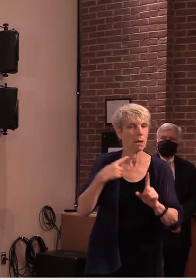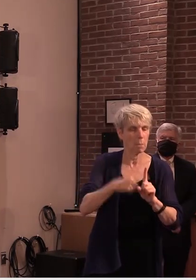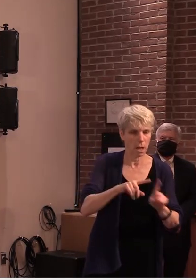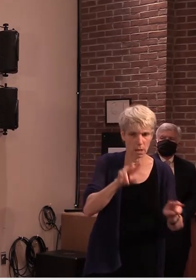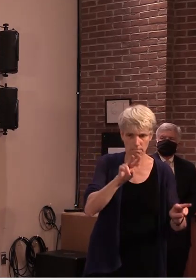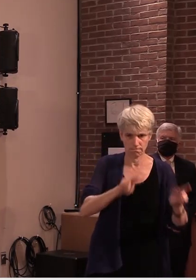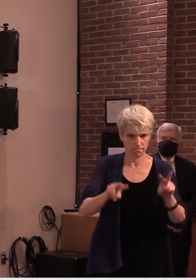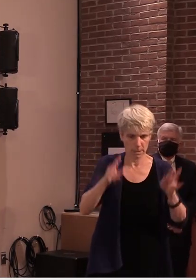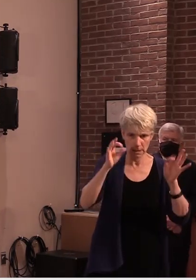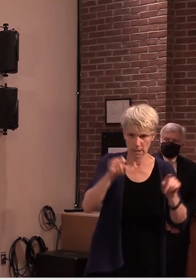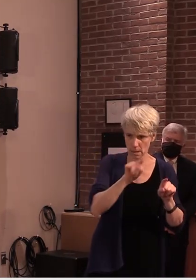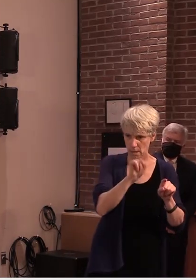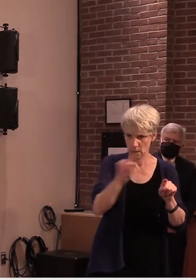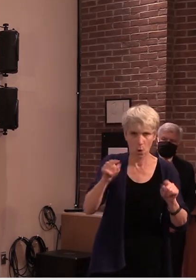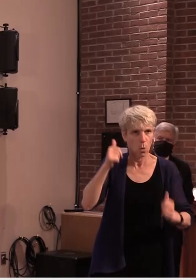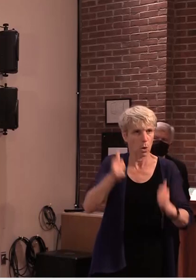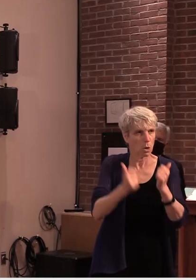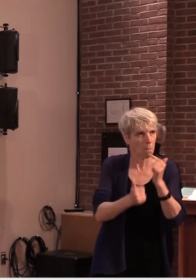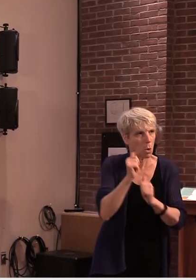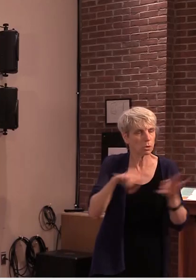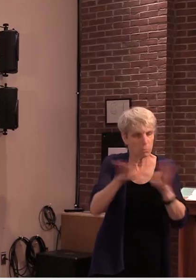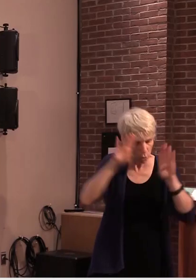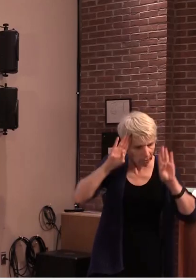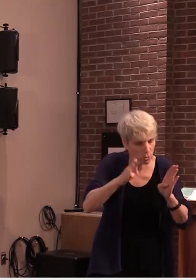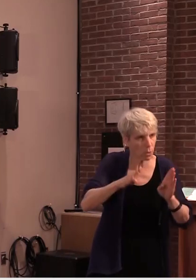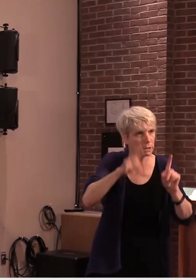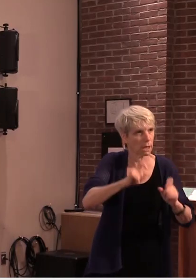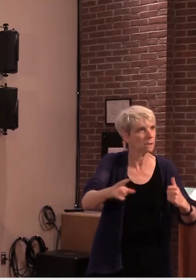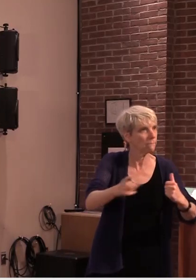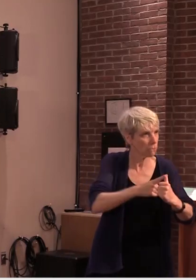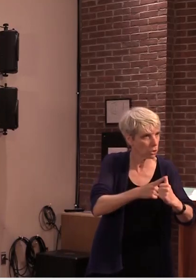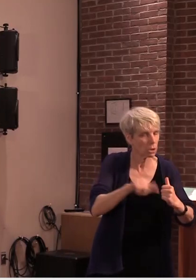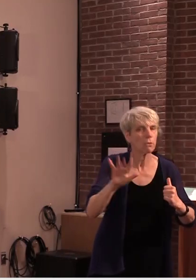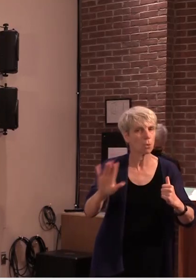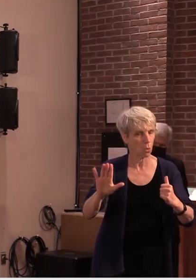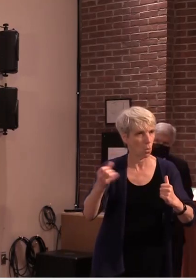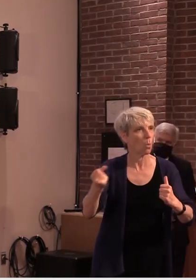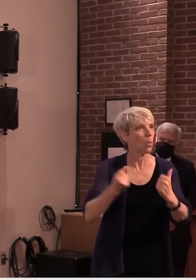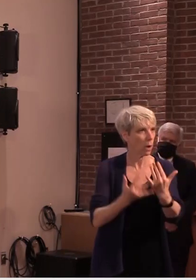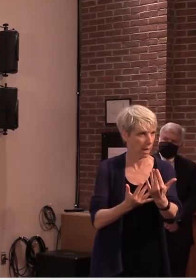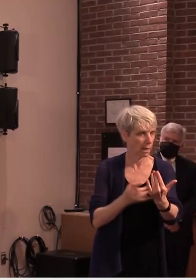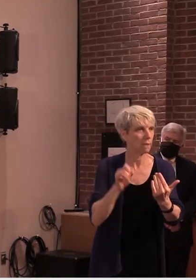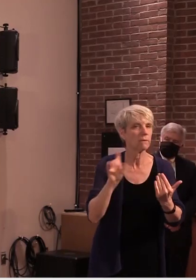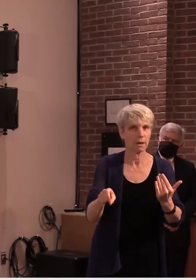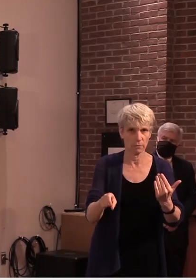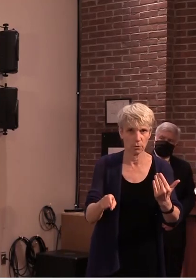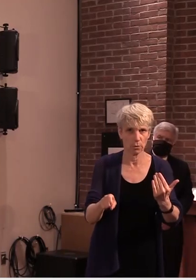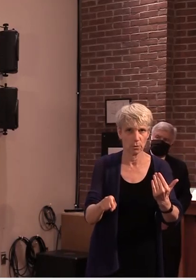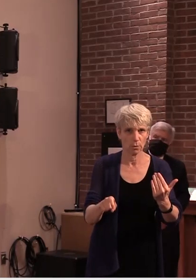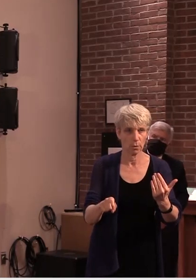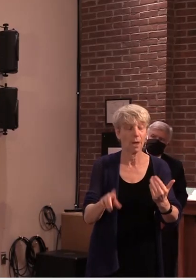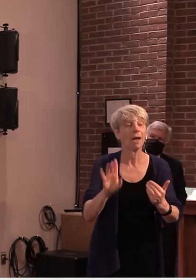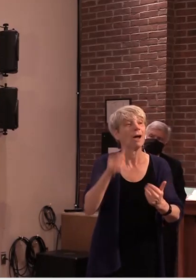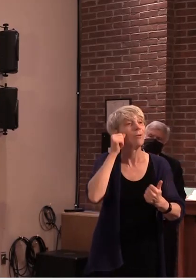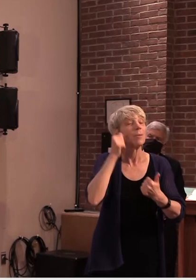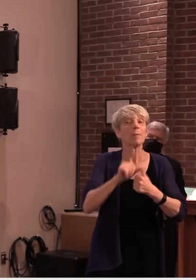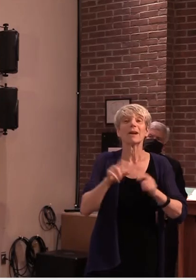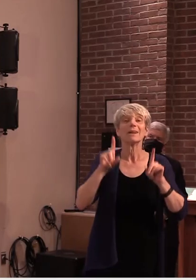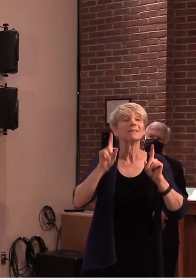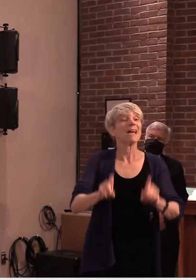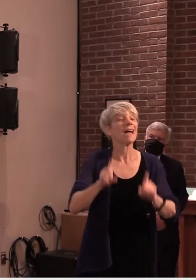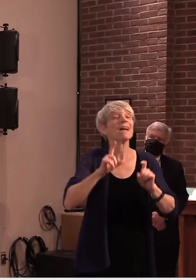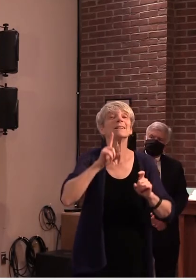even as we take these steps it's important to remember that testing is not prevention the test that we